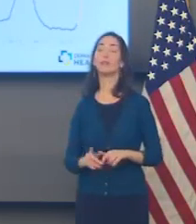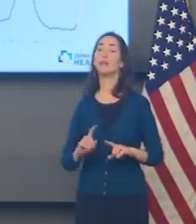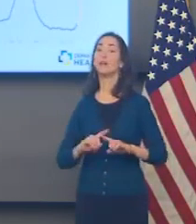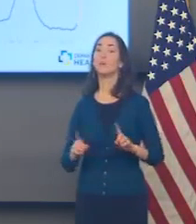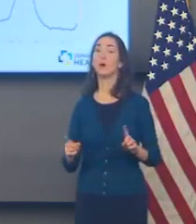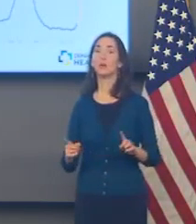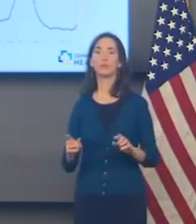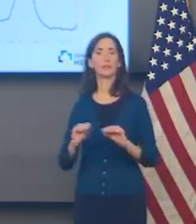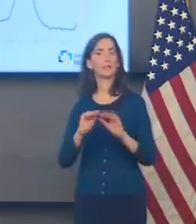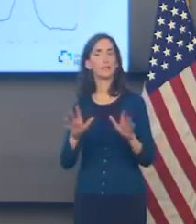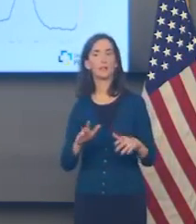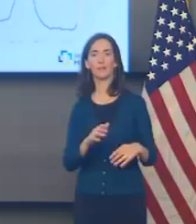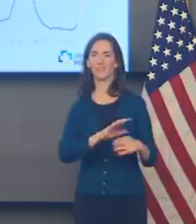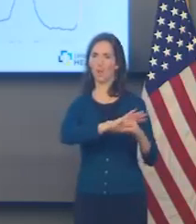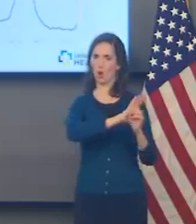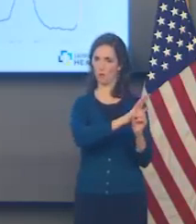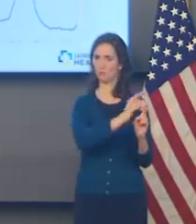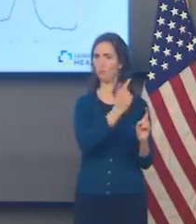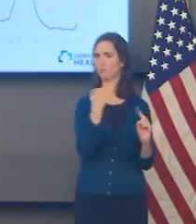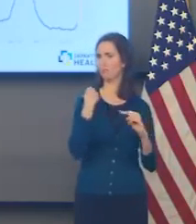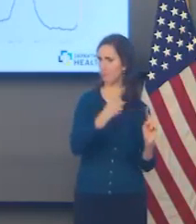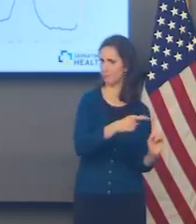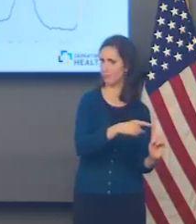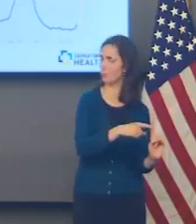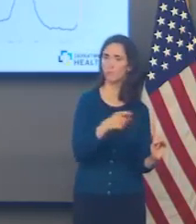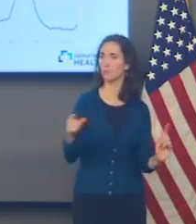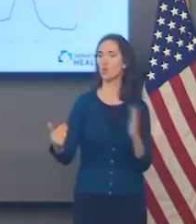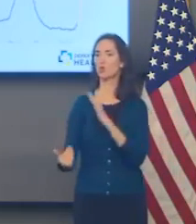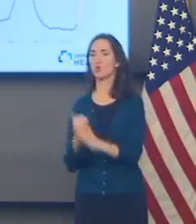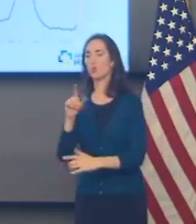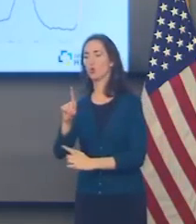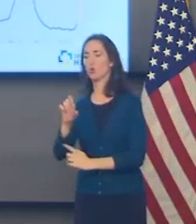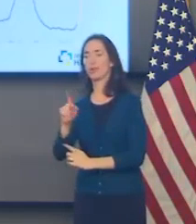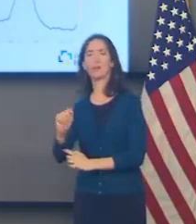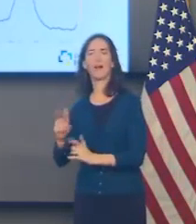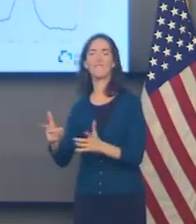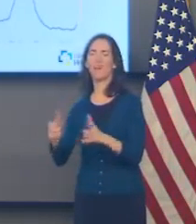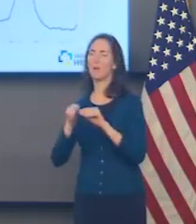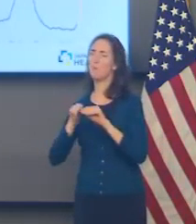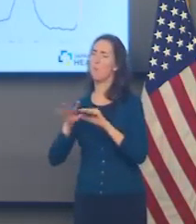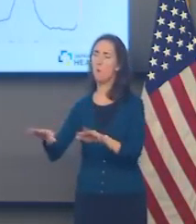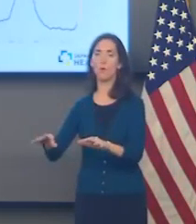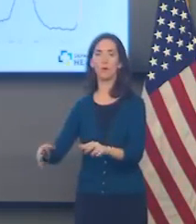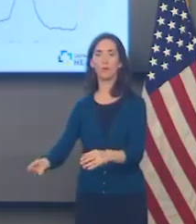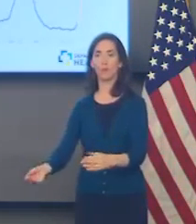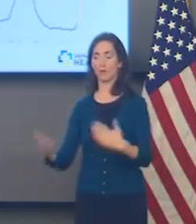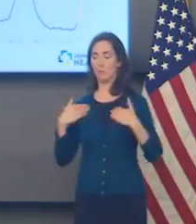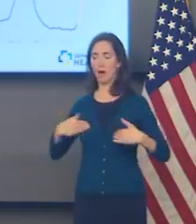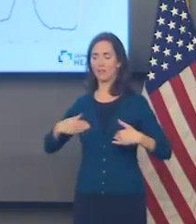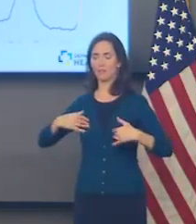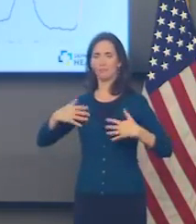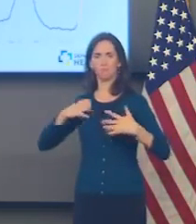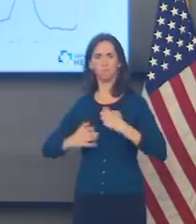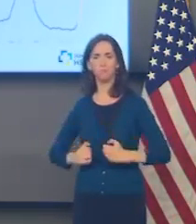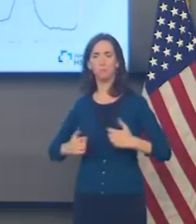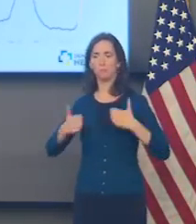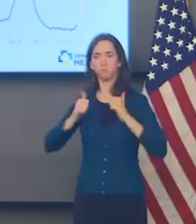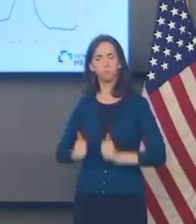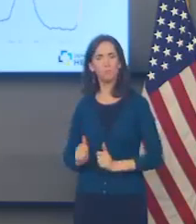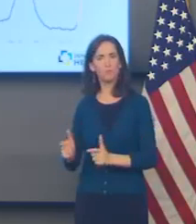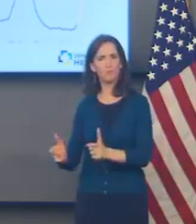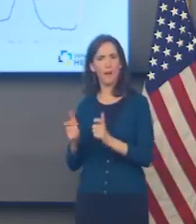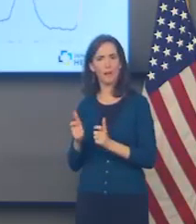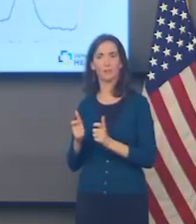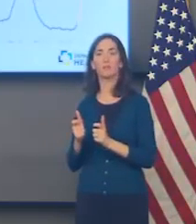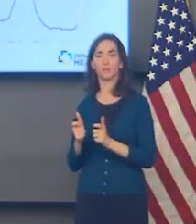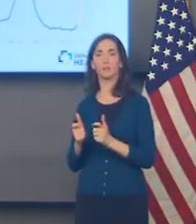transmissible. It's more virulent. It's more aggressive than anything that we have seen yet. I'll talk more about that in a